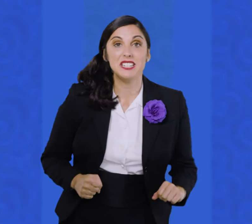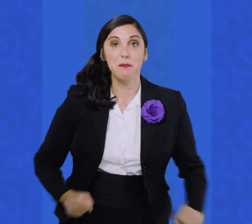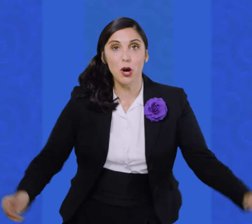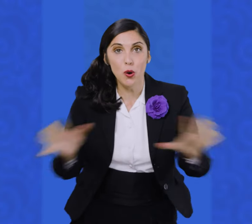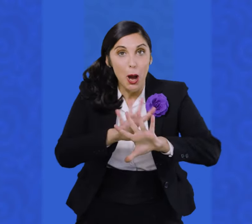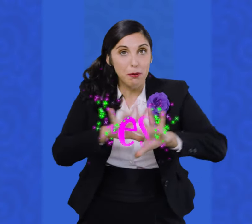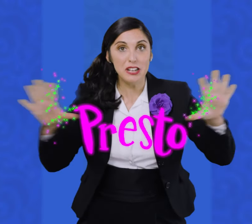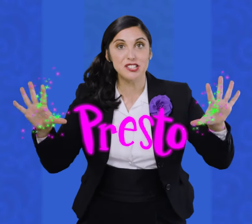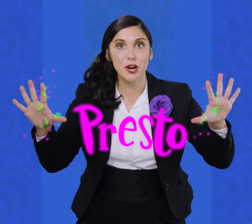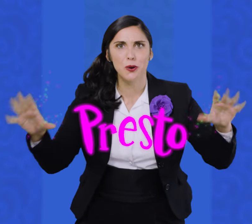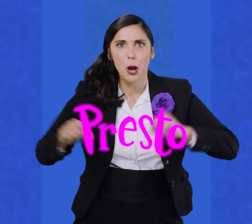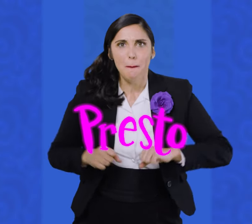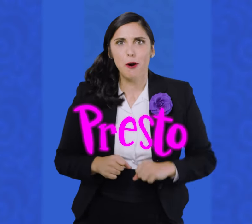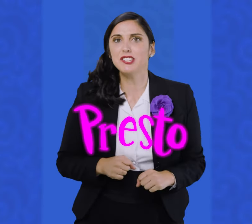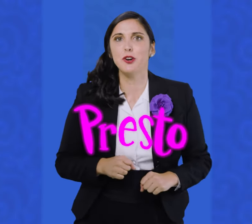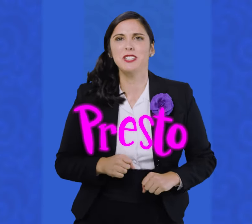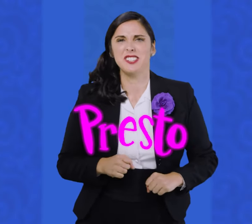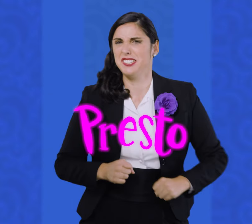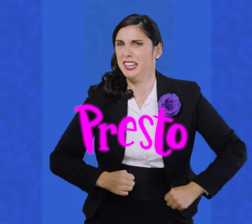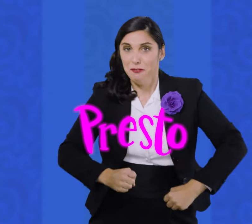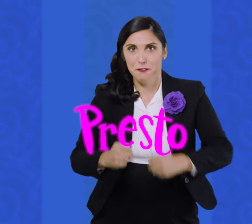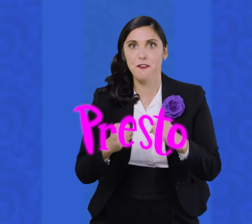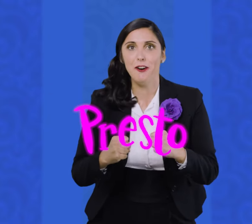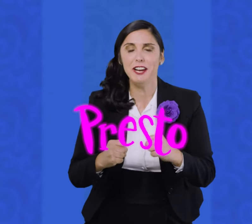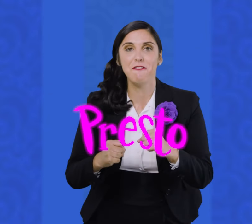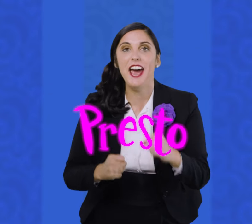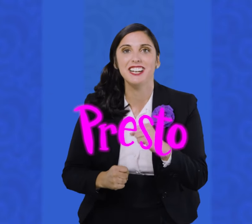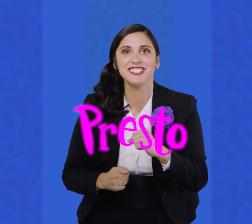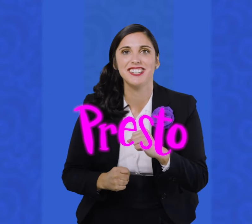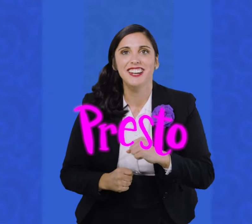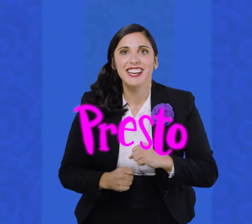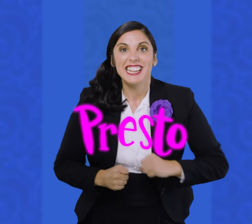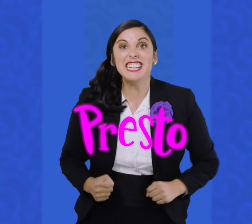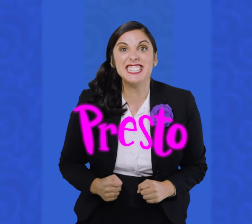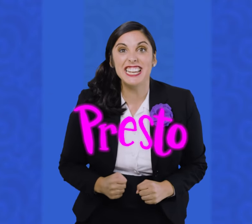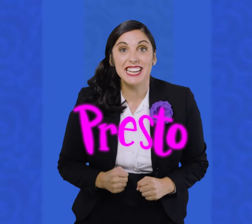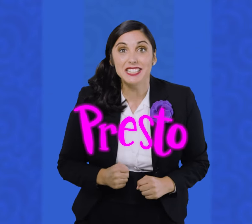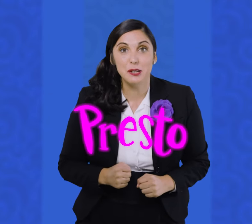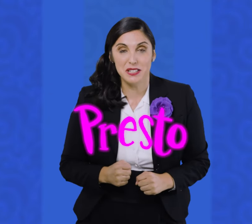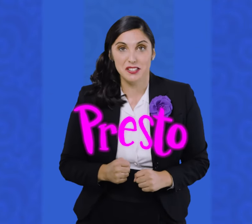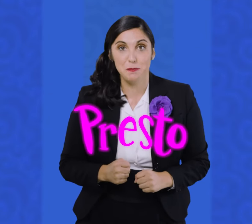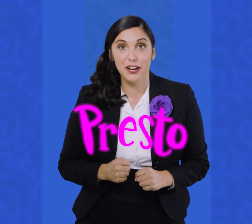tempo presto Presto means to sing very fast Let's sing the itsy bitsy spider